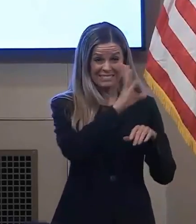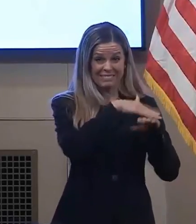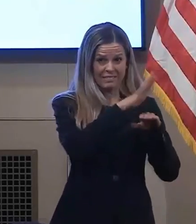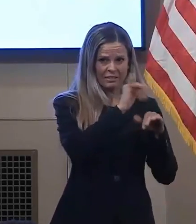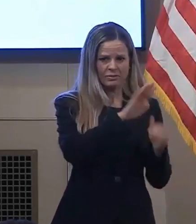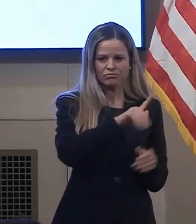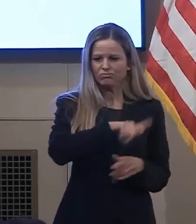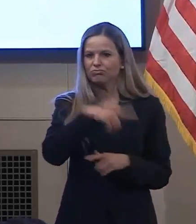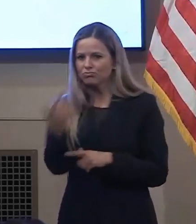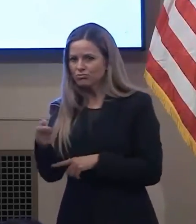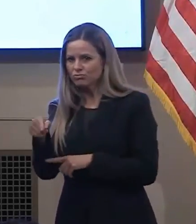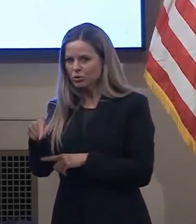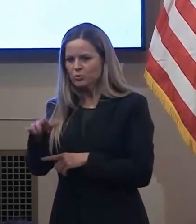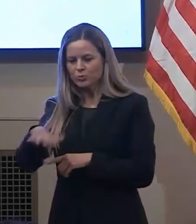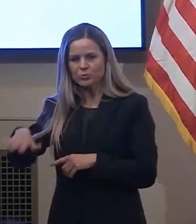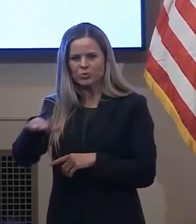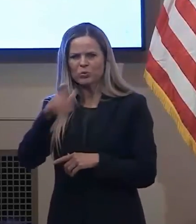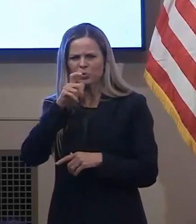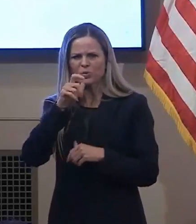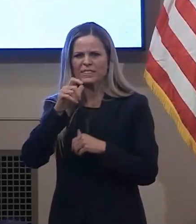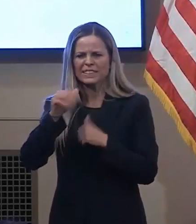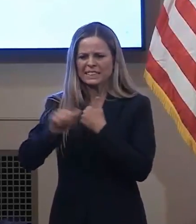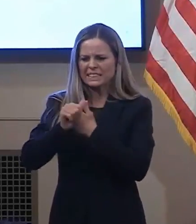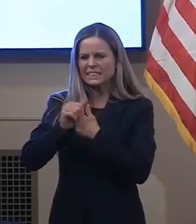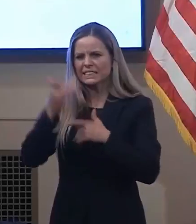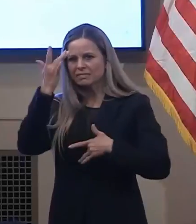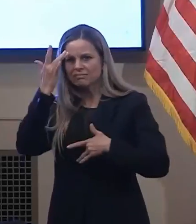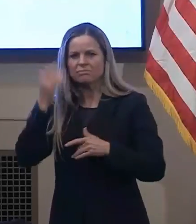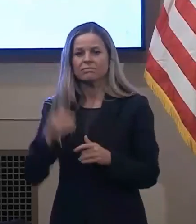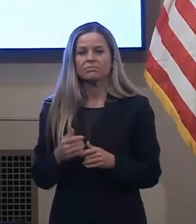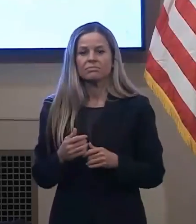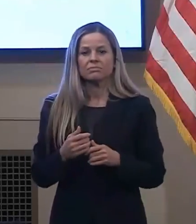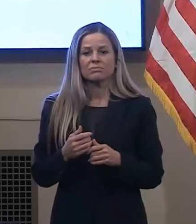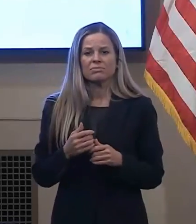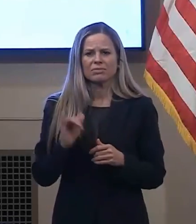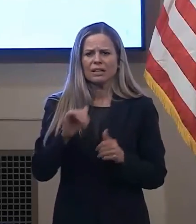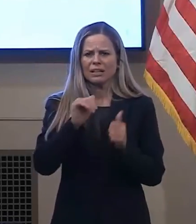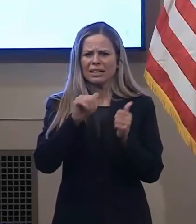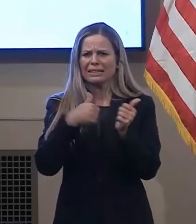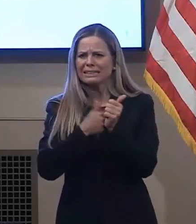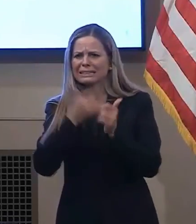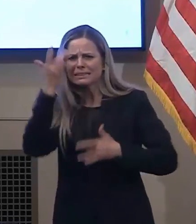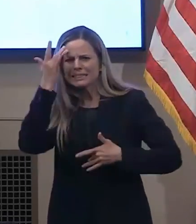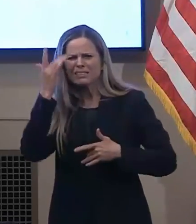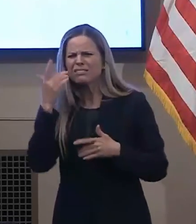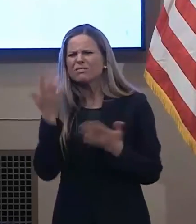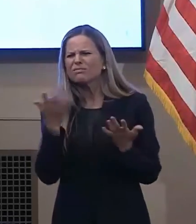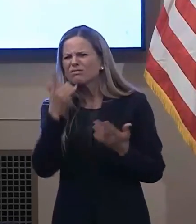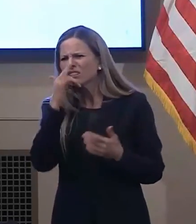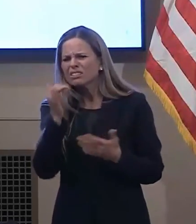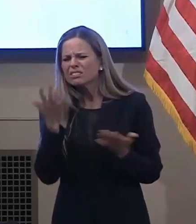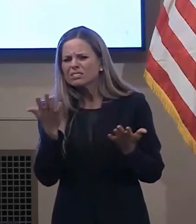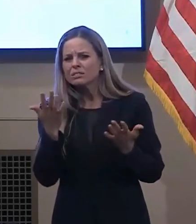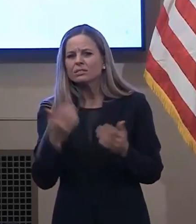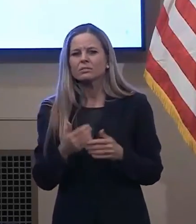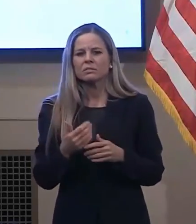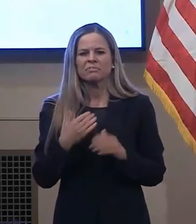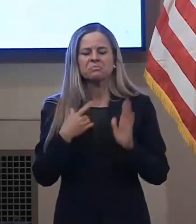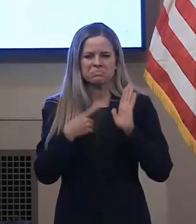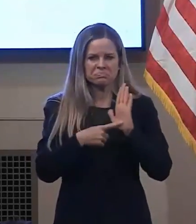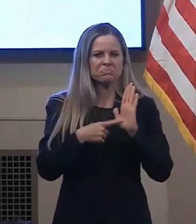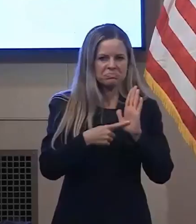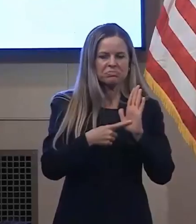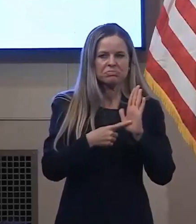Some of the comorbidities or our medical conditions outlined in the plan are the following, but not limited to